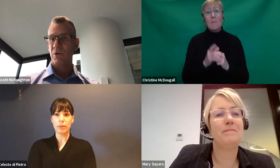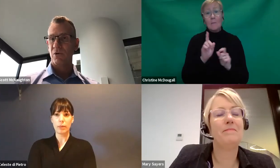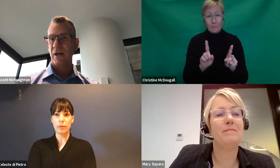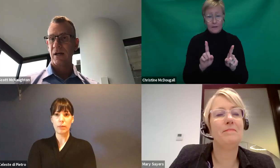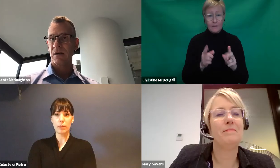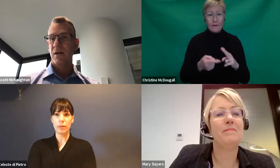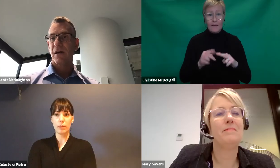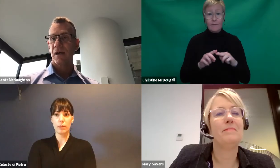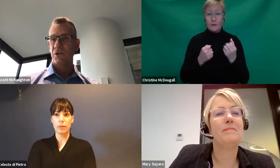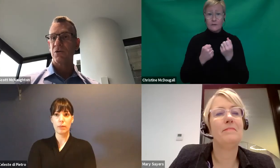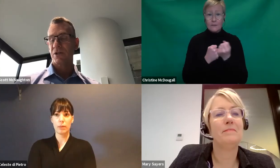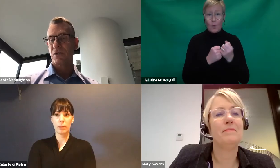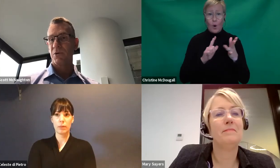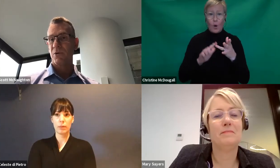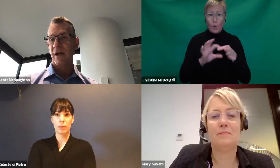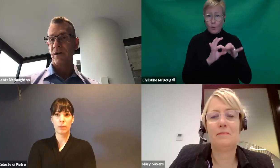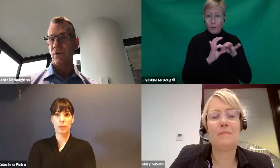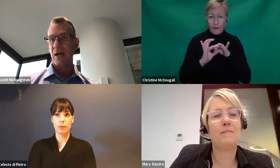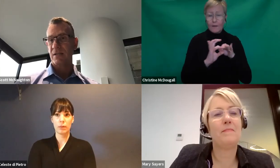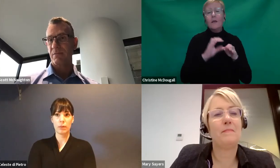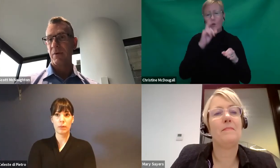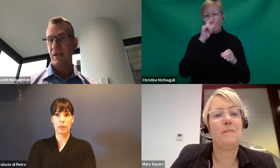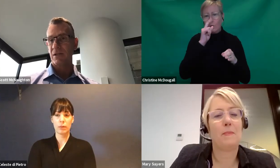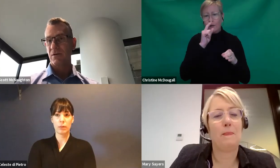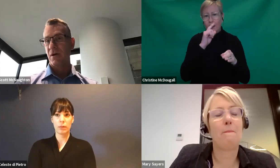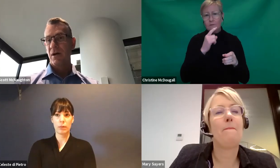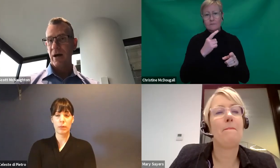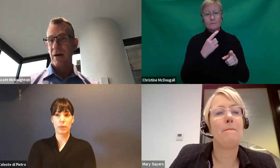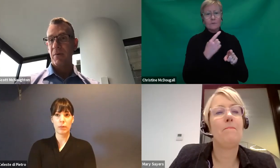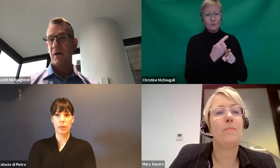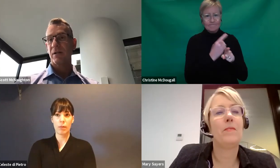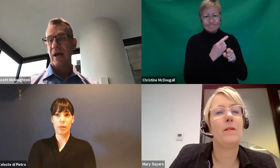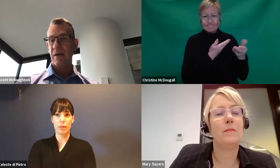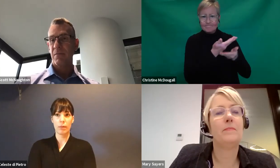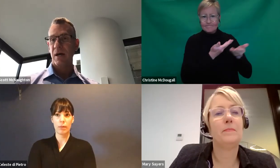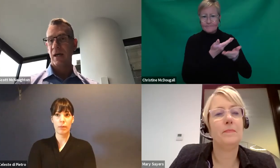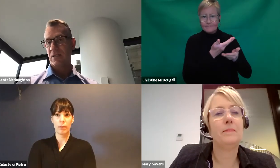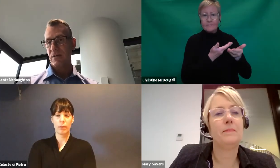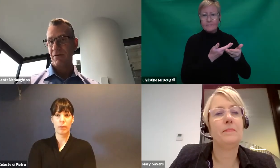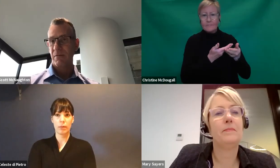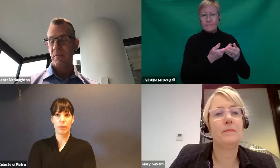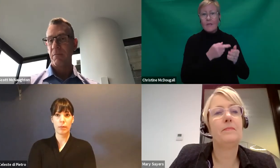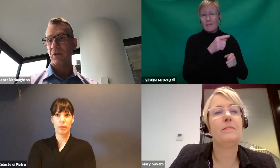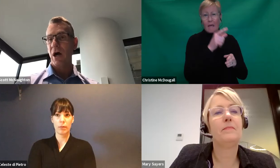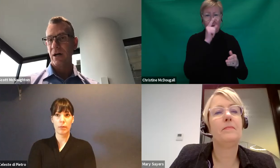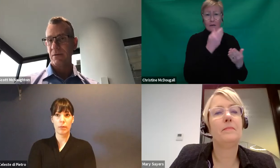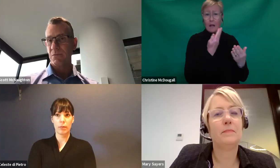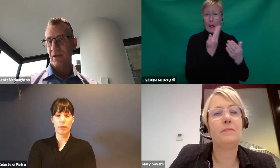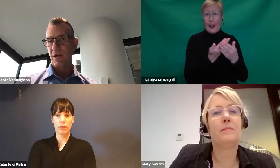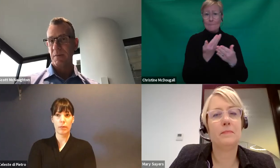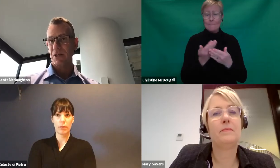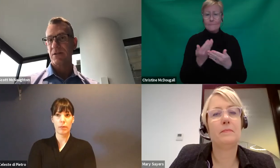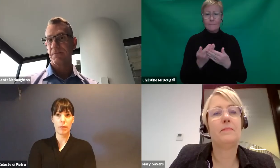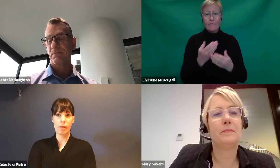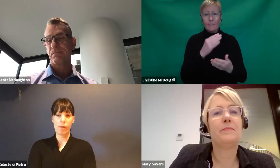you've got a support coordinator, you can talk to your support coordinator who has some ability to claim against different line items